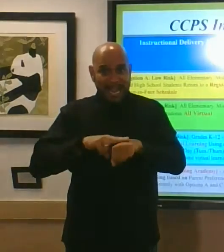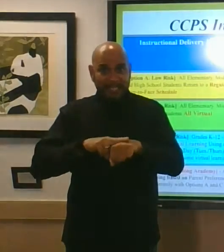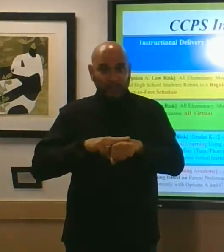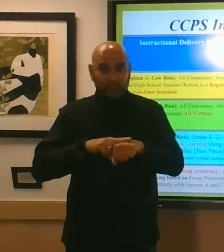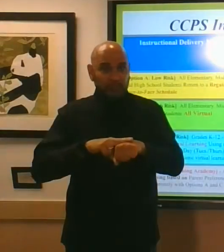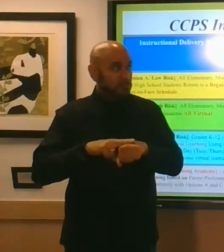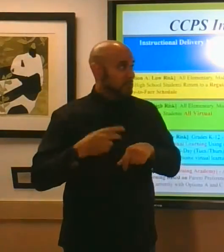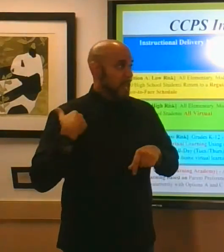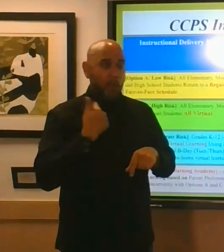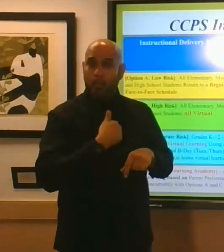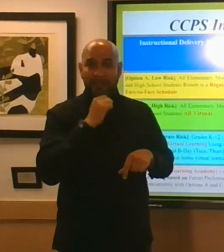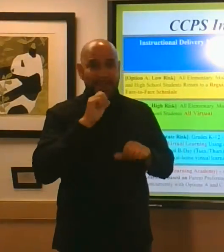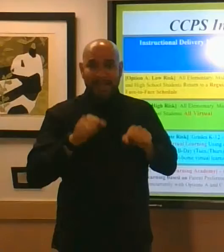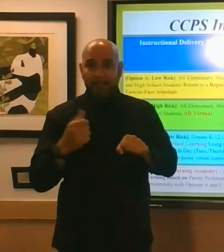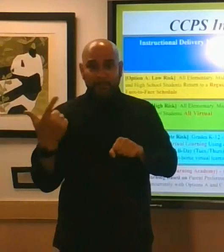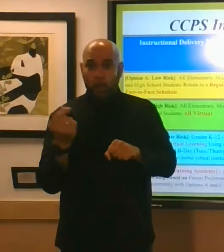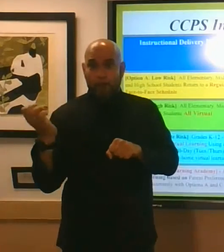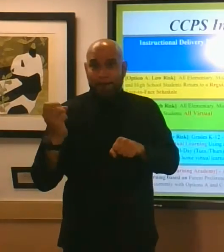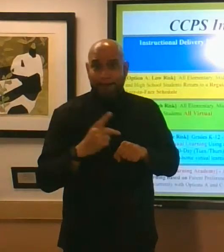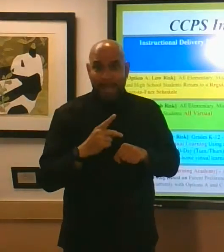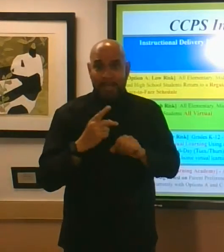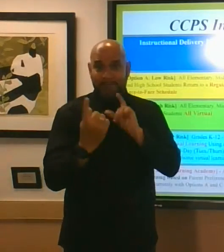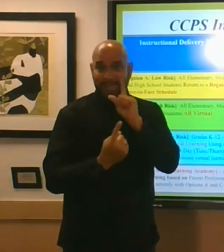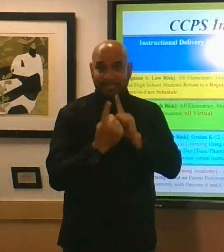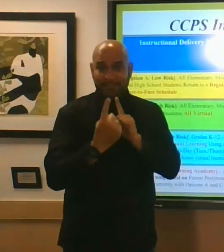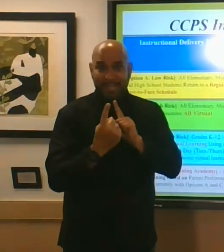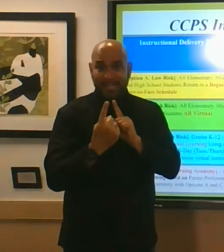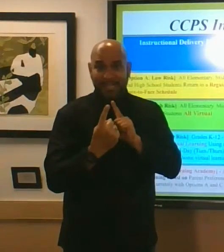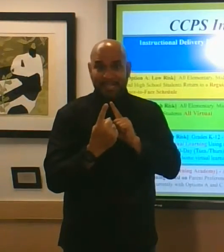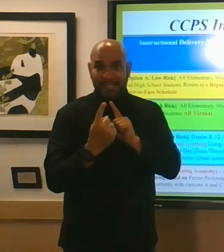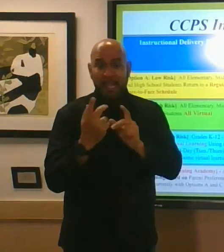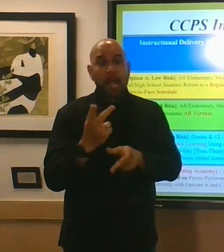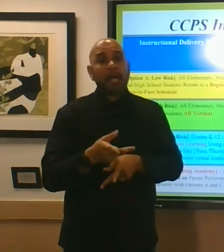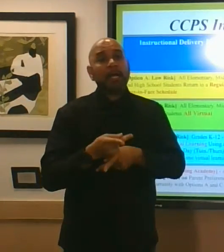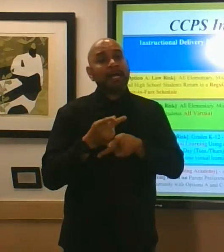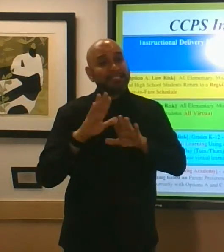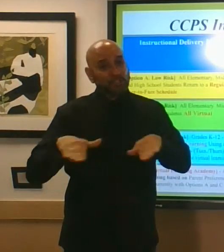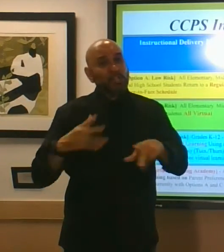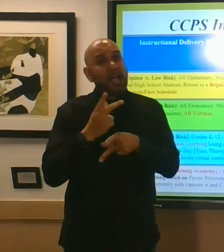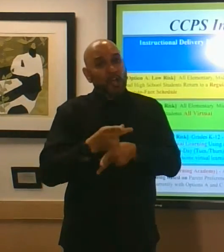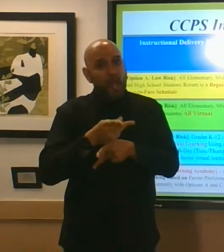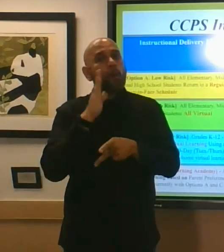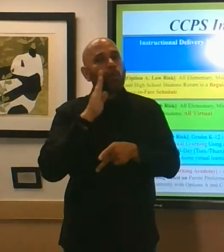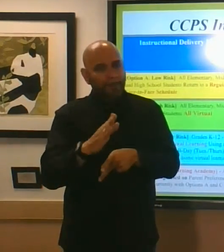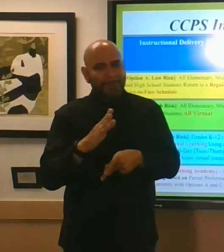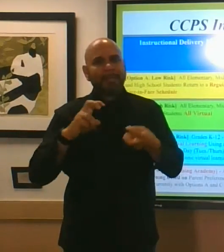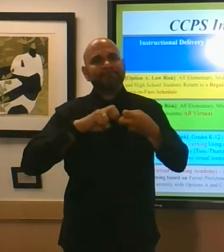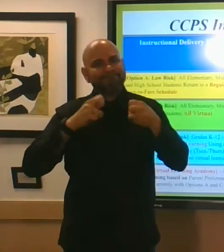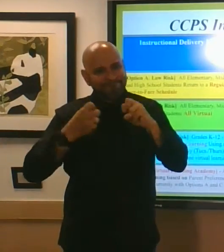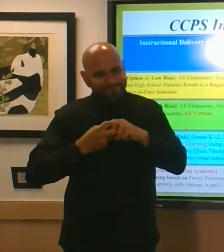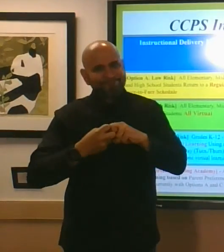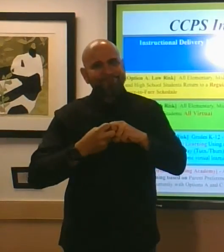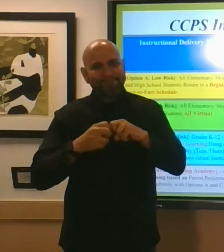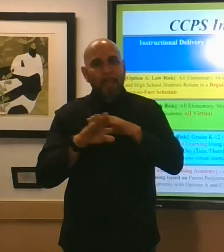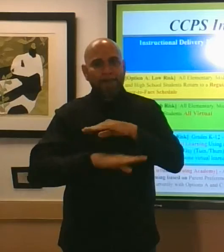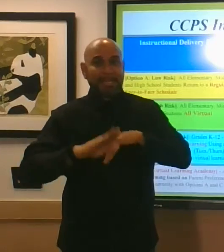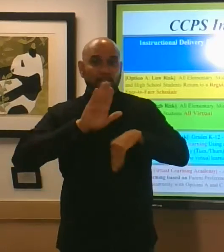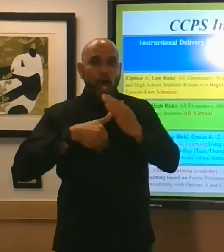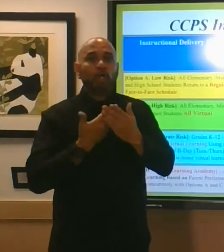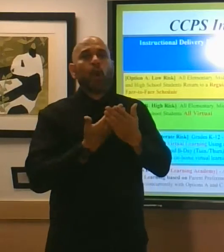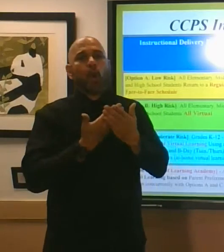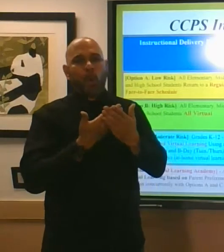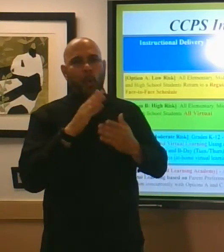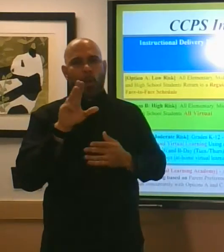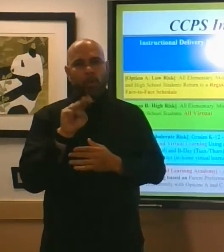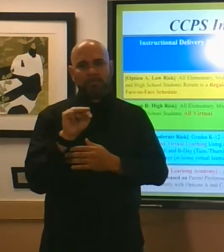as we're not able to go back face to face child care will be an issue based upon the models that we have